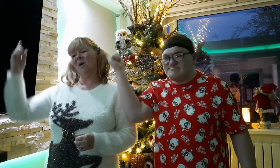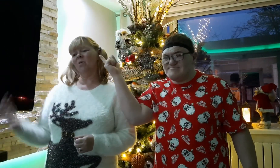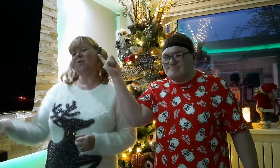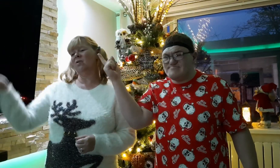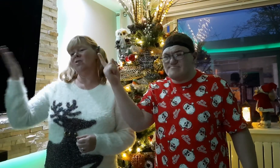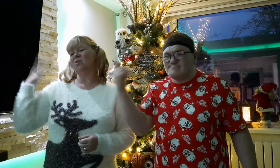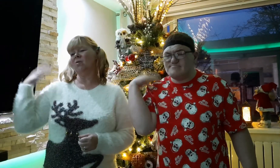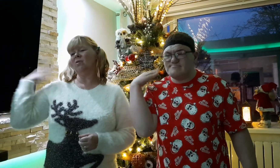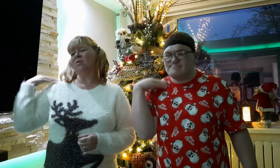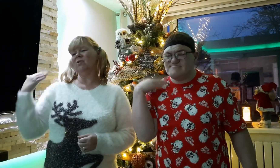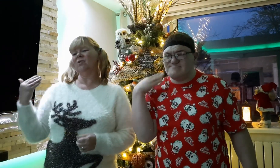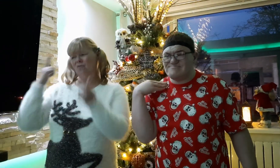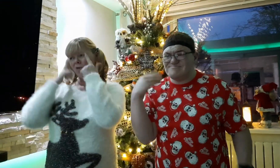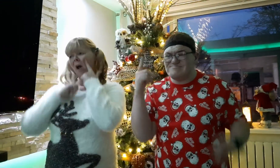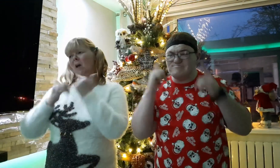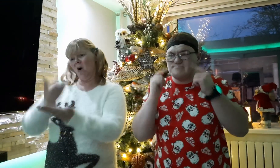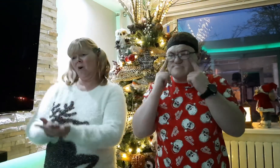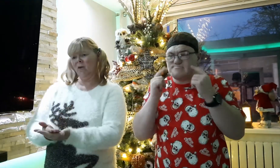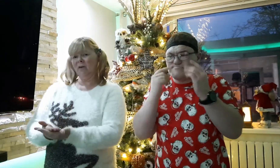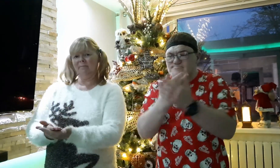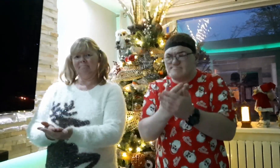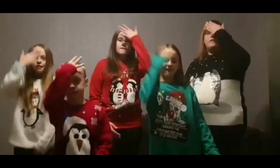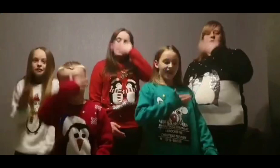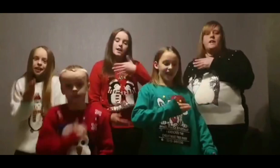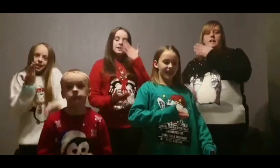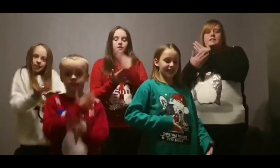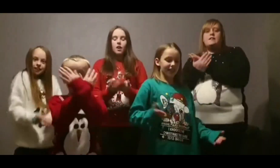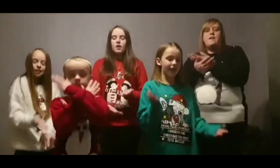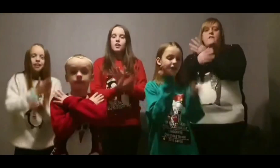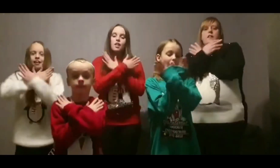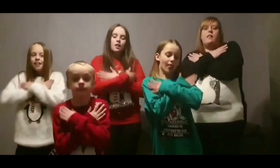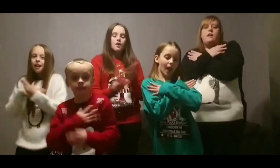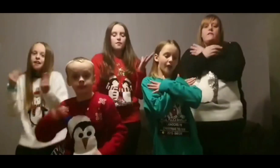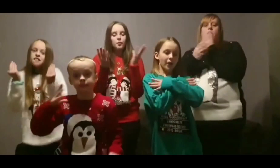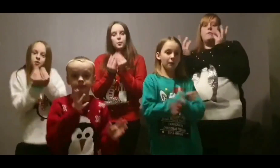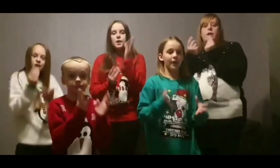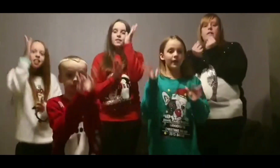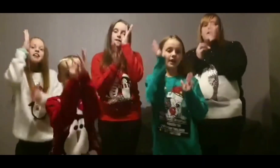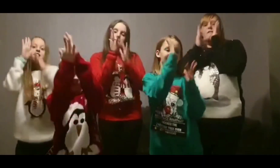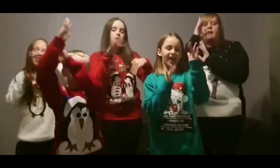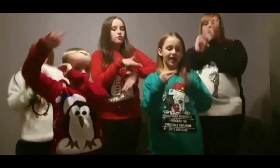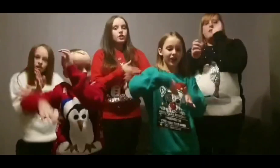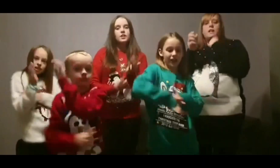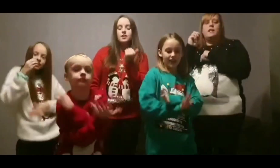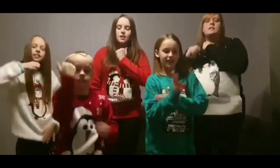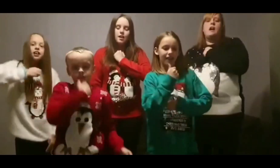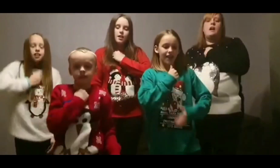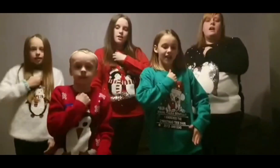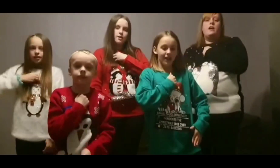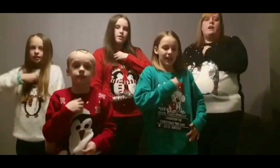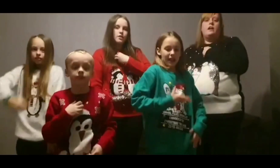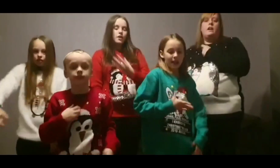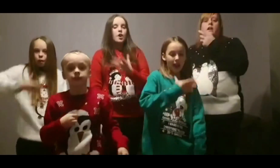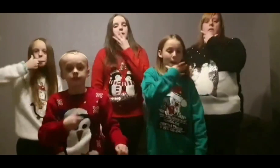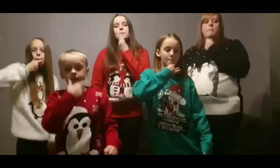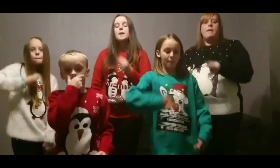I was a shoulder to cry on A face of a lover With a fight in his heart A